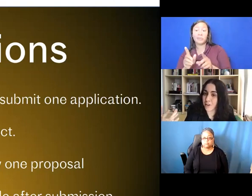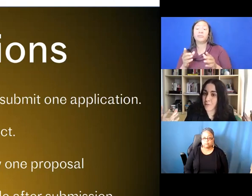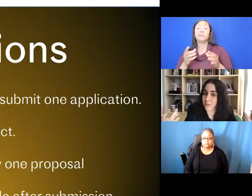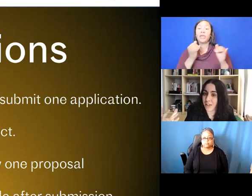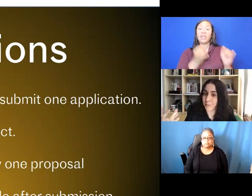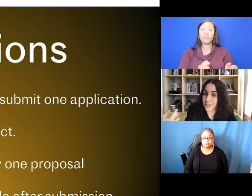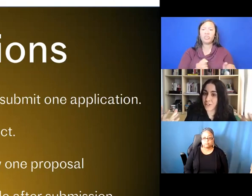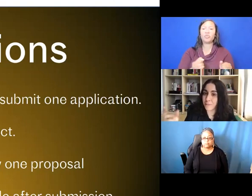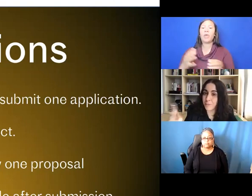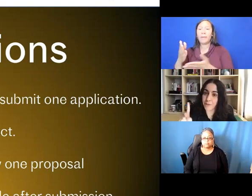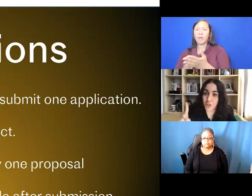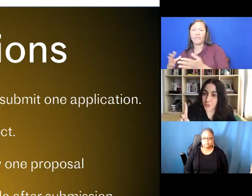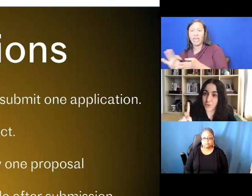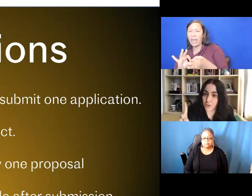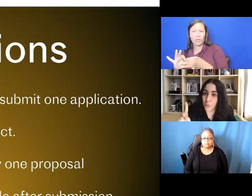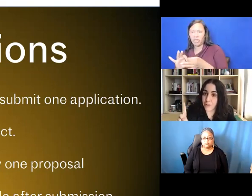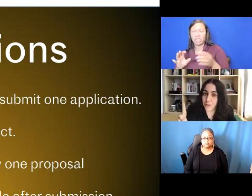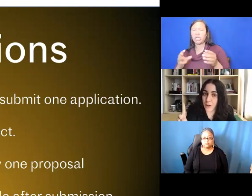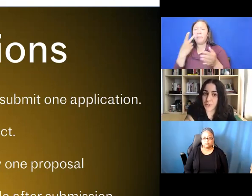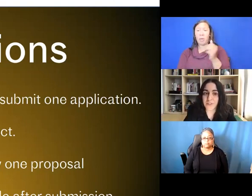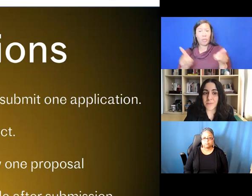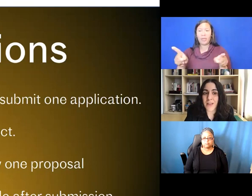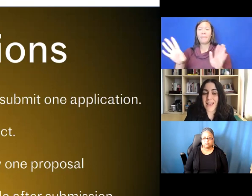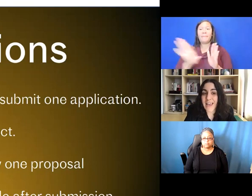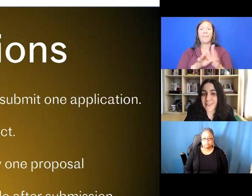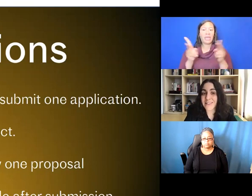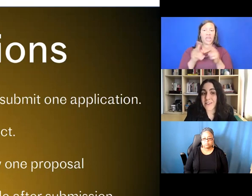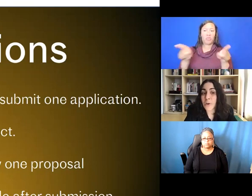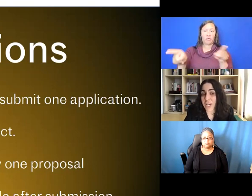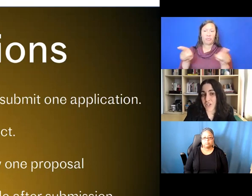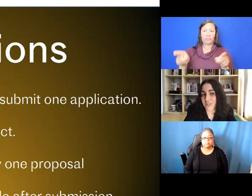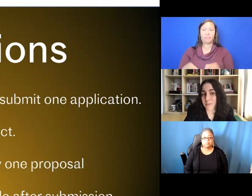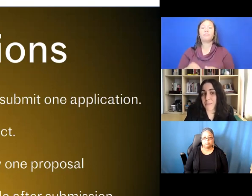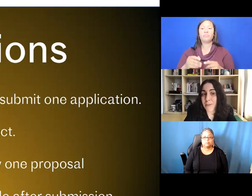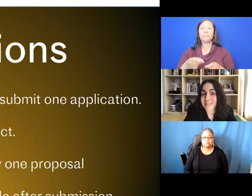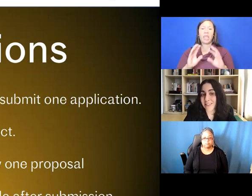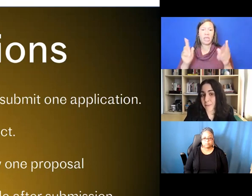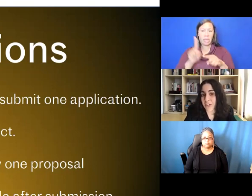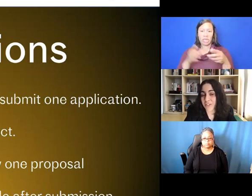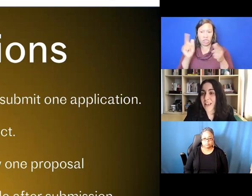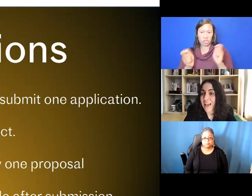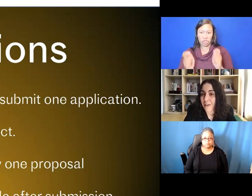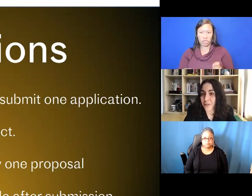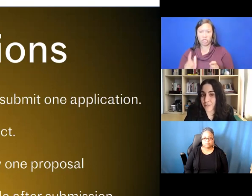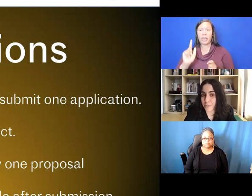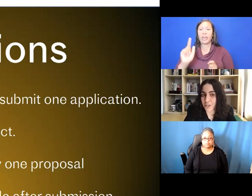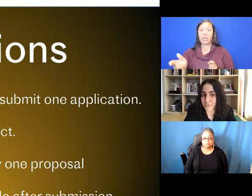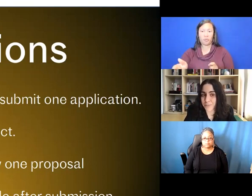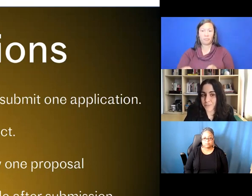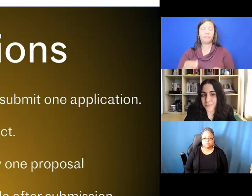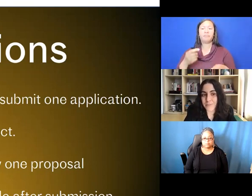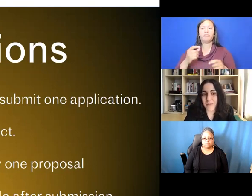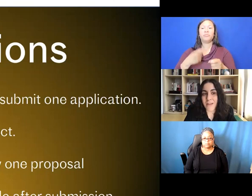as part of a collaboration. You have to choose just one of those options. And no changes can be made to collaborations after submission.